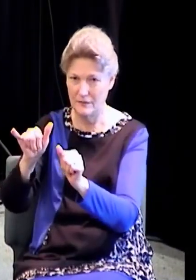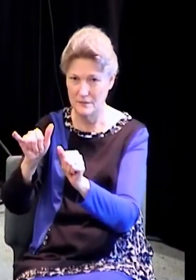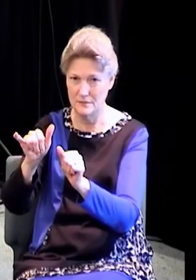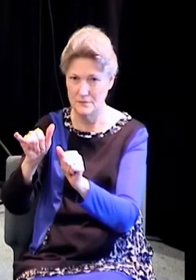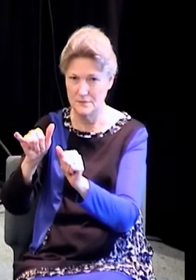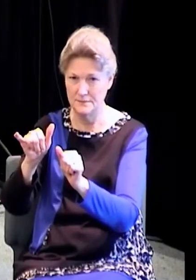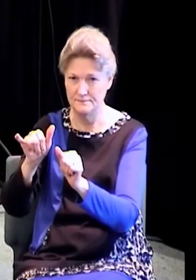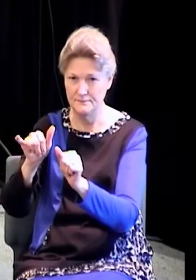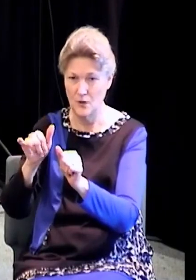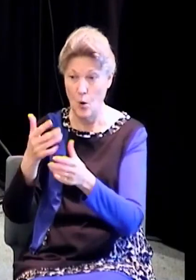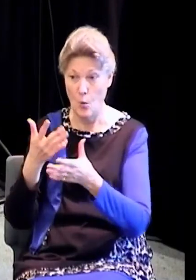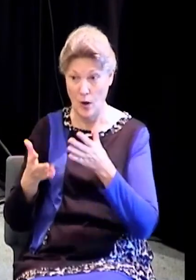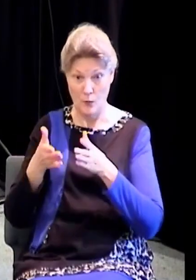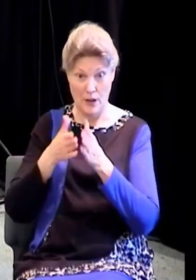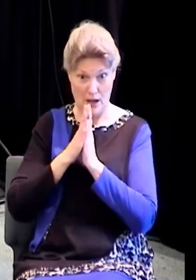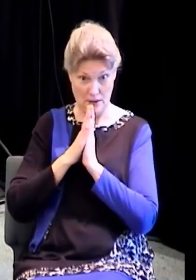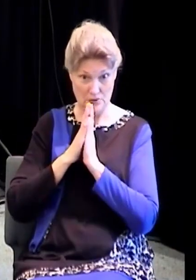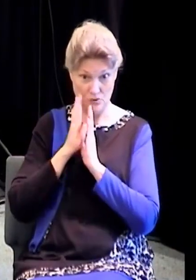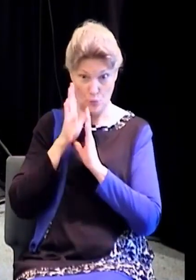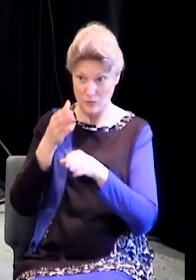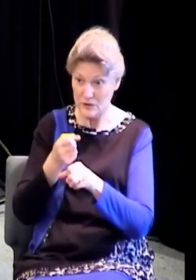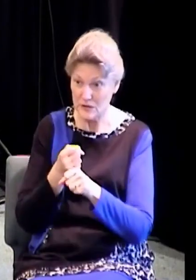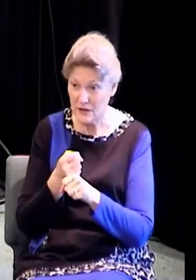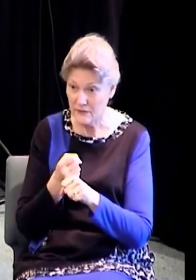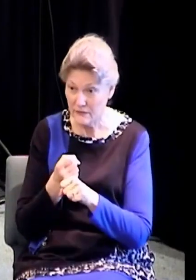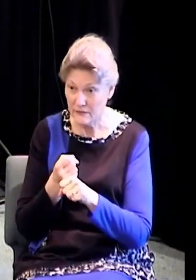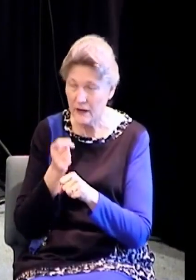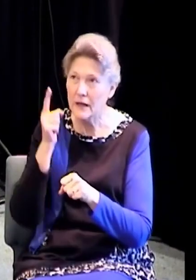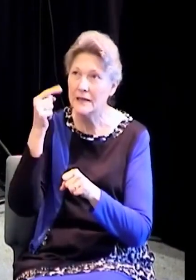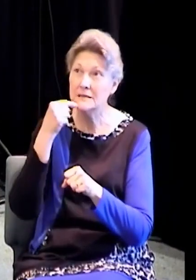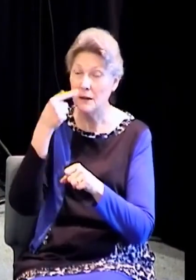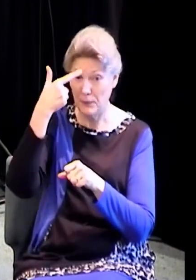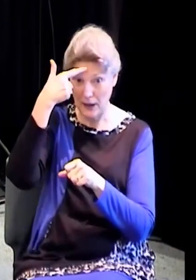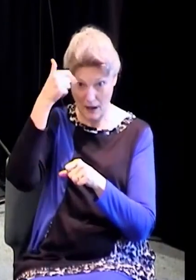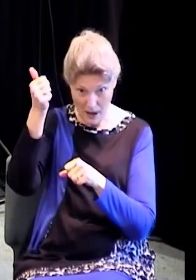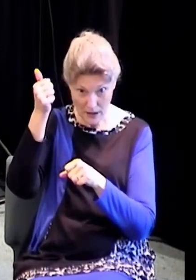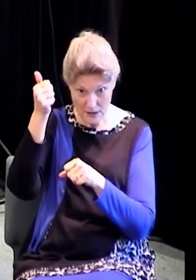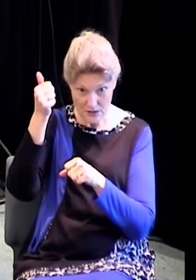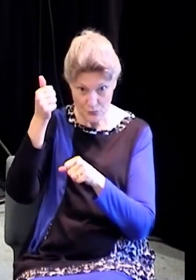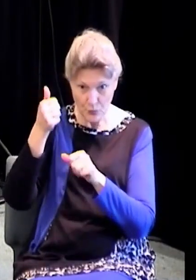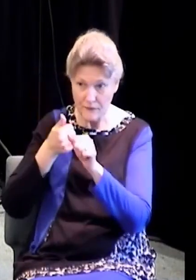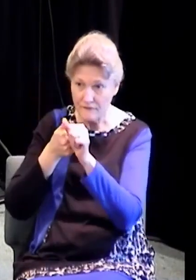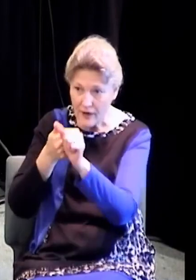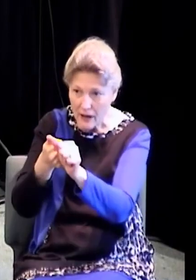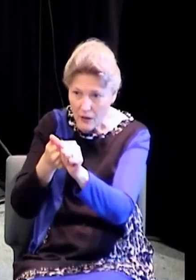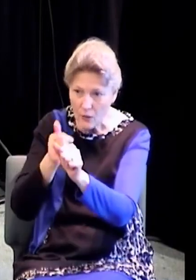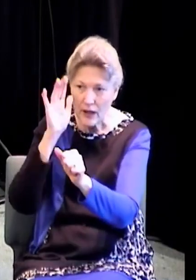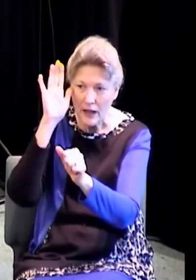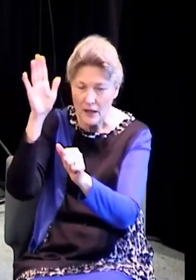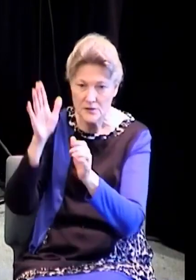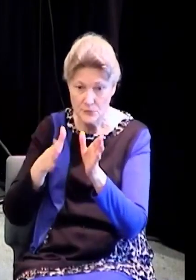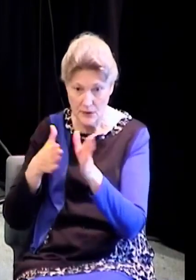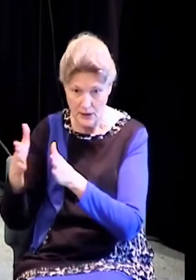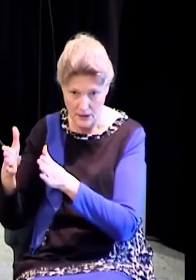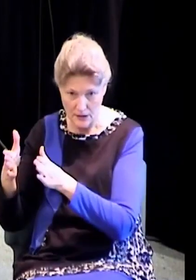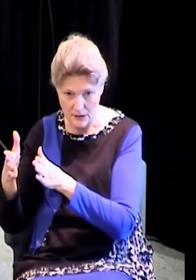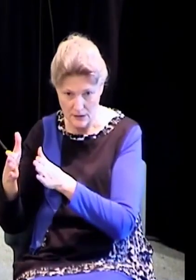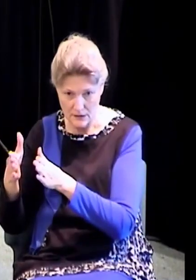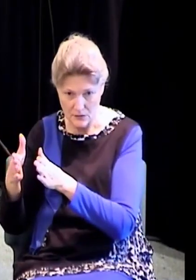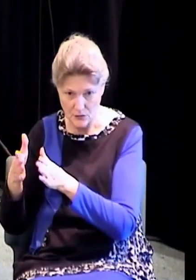whatever we ask, we receive. And he said, because we keep his commandments. So when we ask him, we say, Lord,